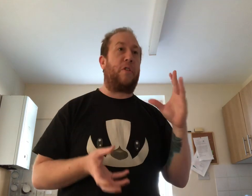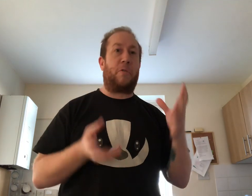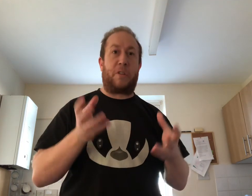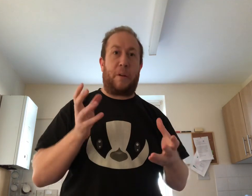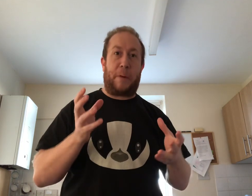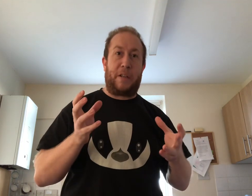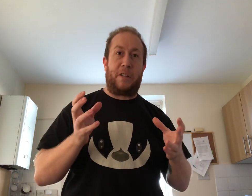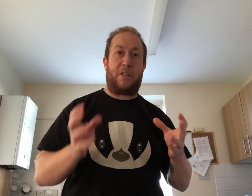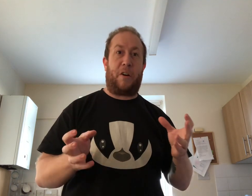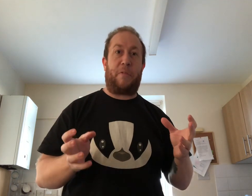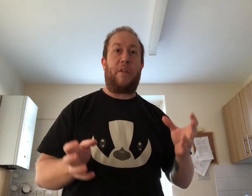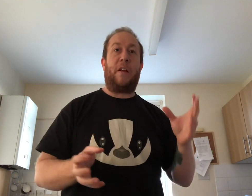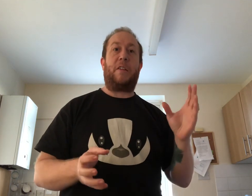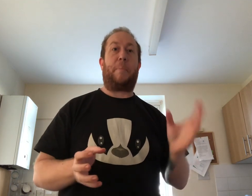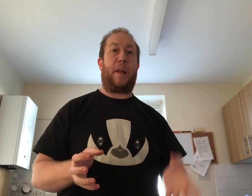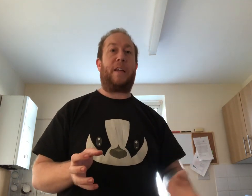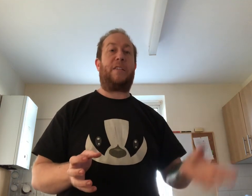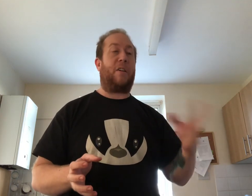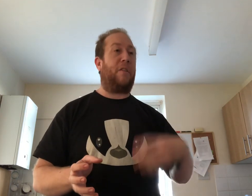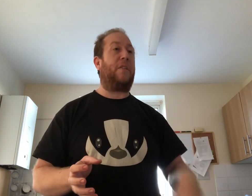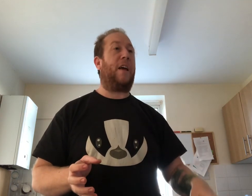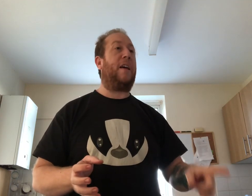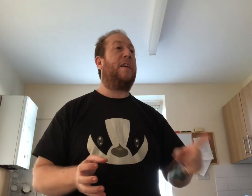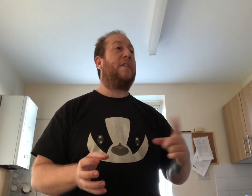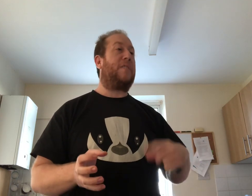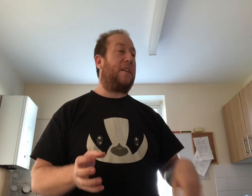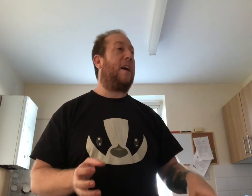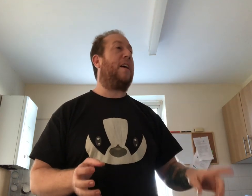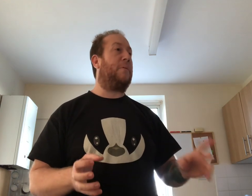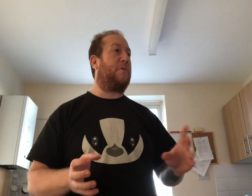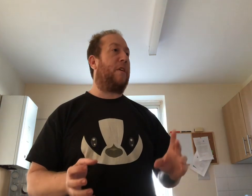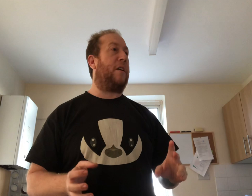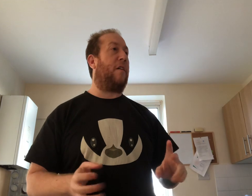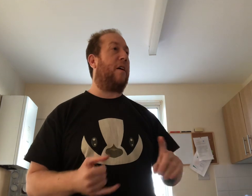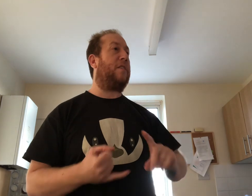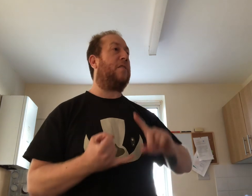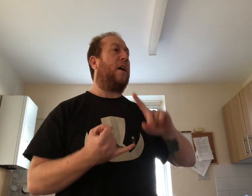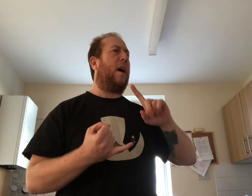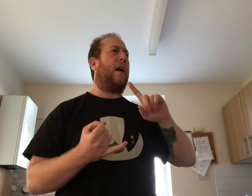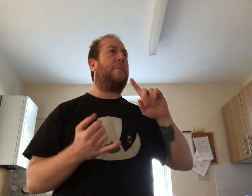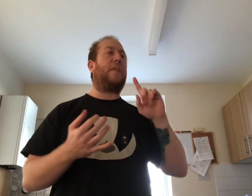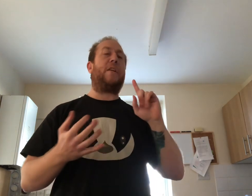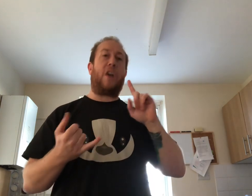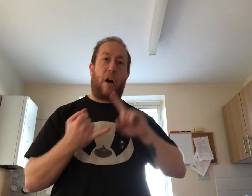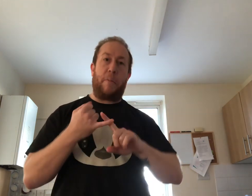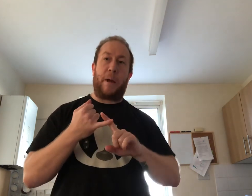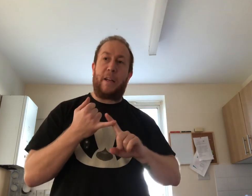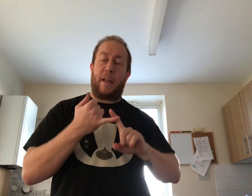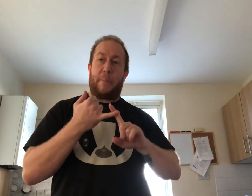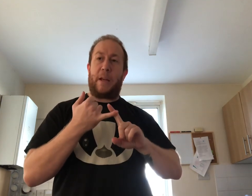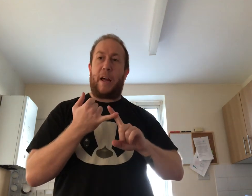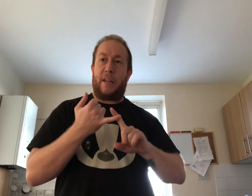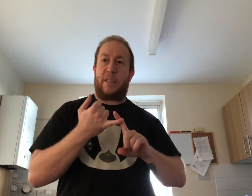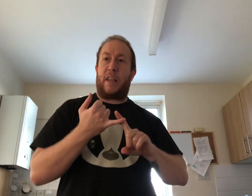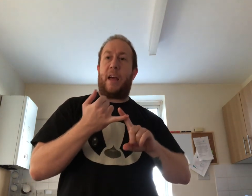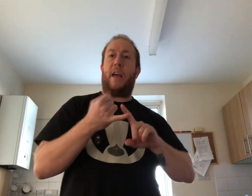thoughts and opinions of the place on there so yeah he was really nice there's homemade lemonades there